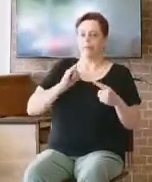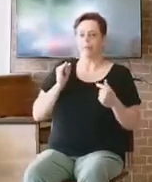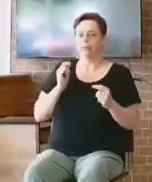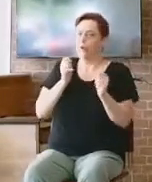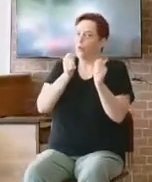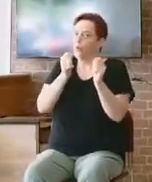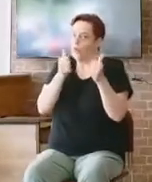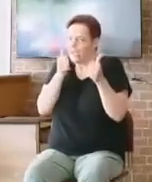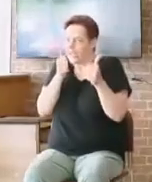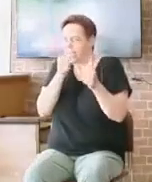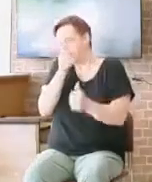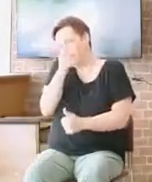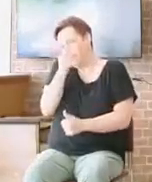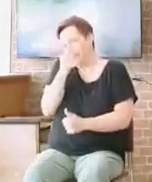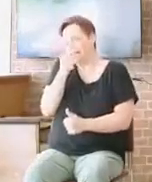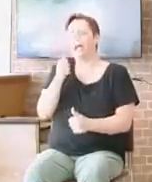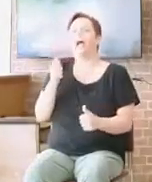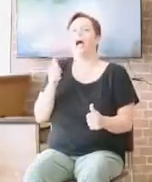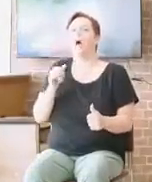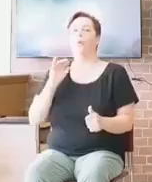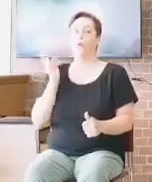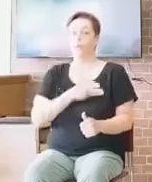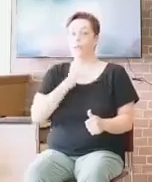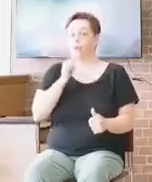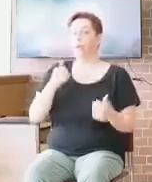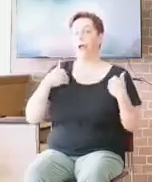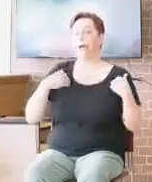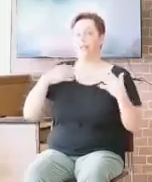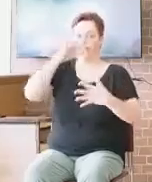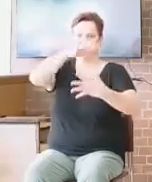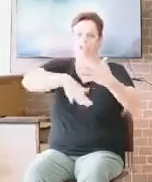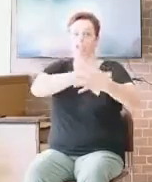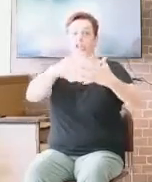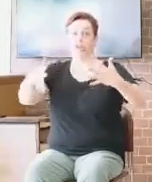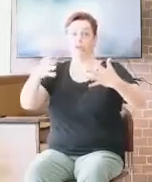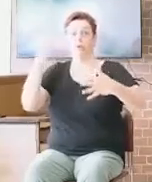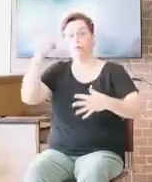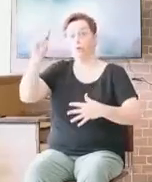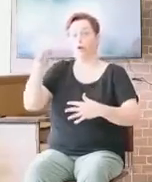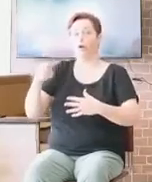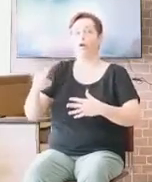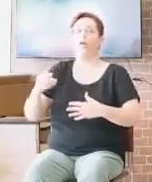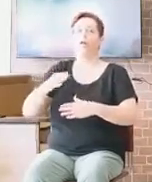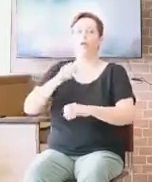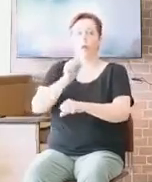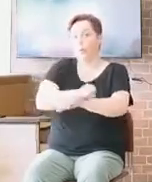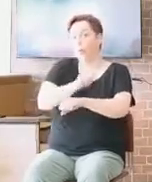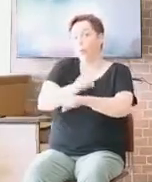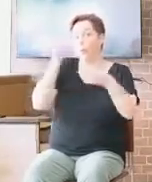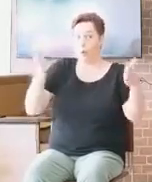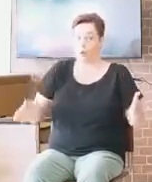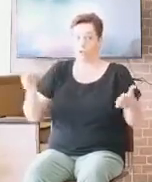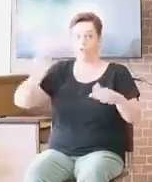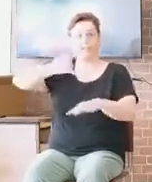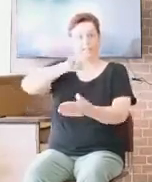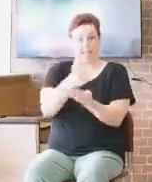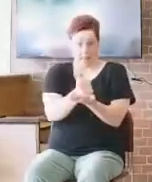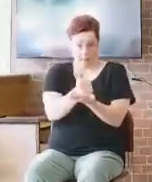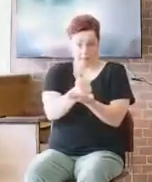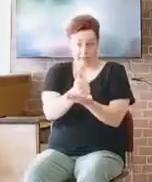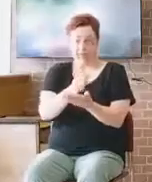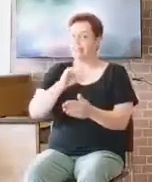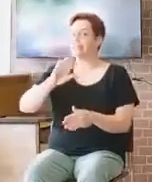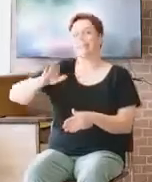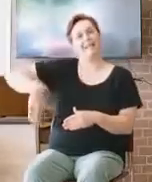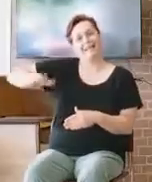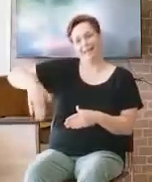security cameras on the table and it's still working. So it actually has sound to the camera. So you can still hear me preach. And then you can have your child